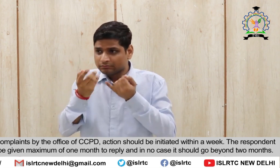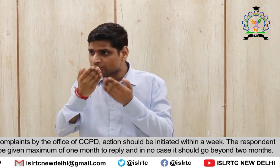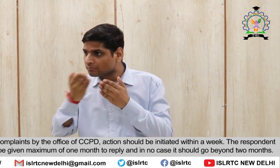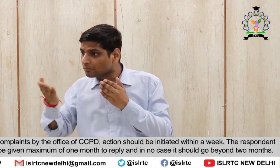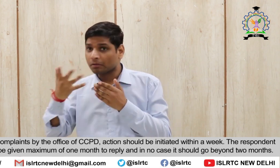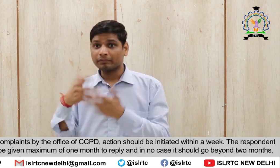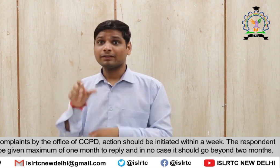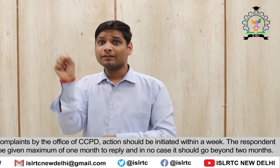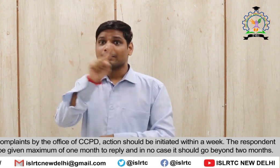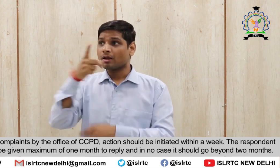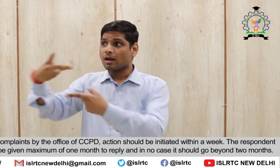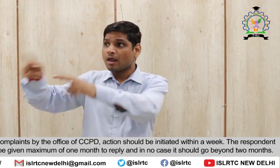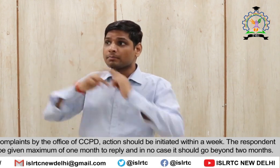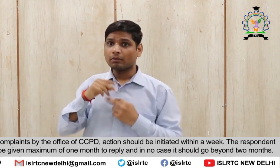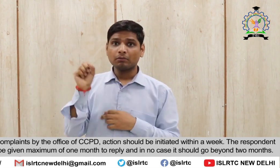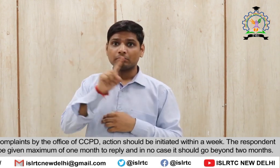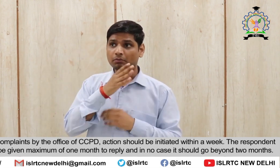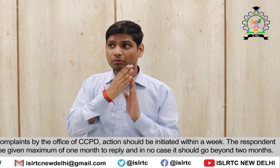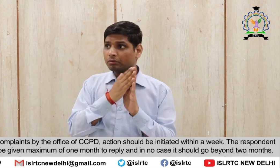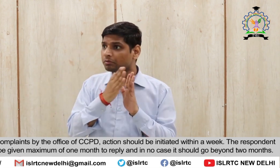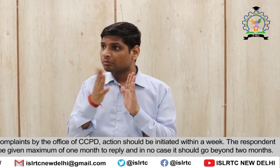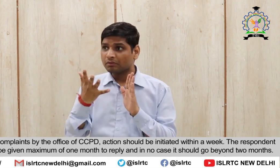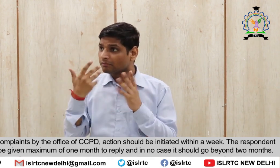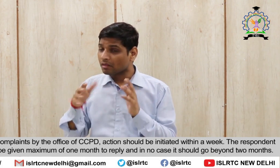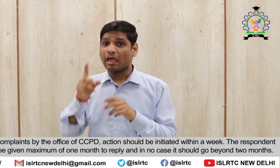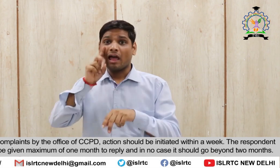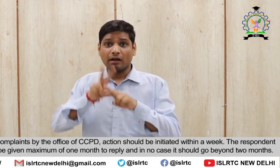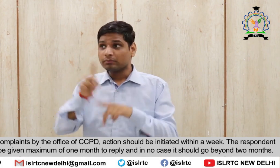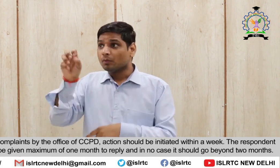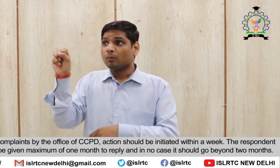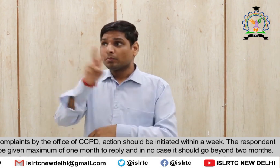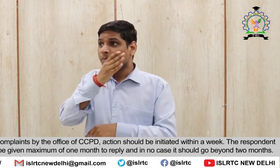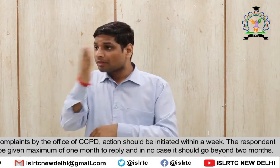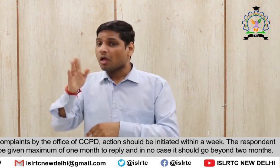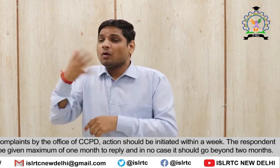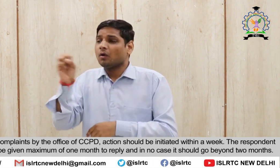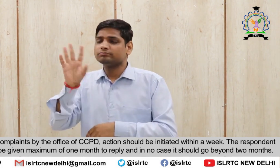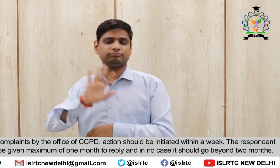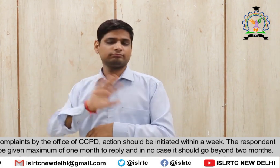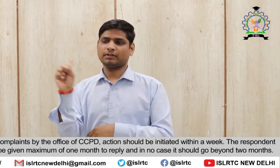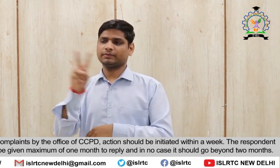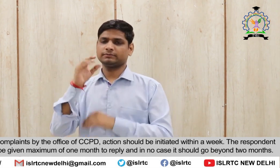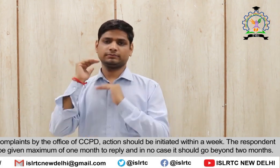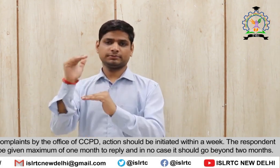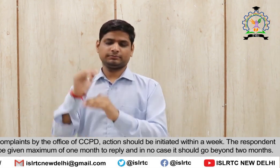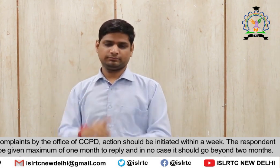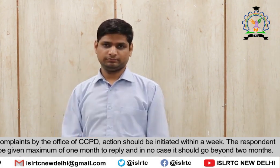The respondent authorities Should be given Maximum of one month To reply And in no case It should go beyond Two months